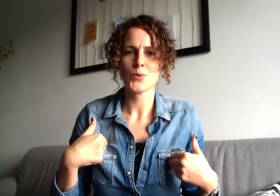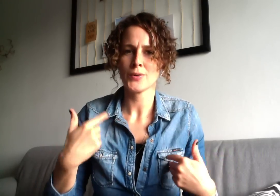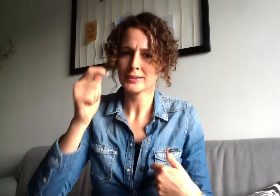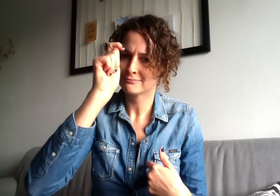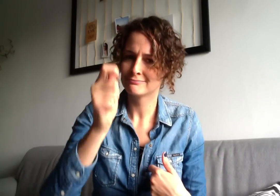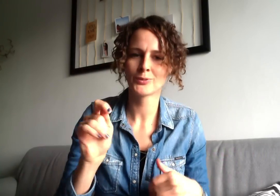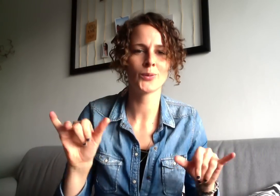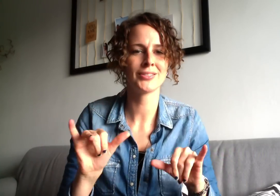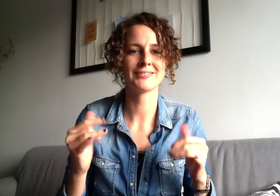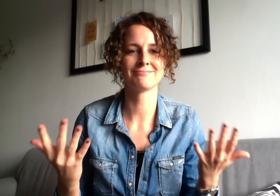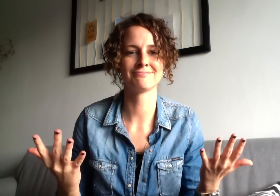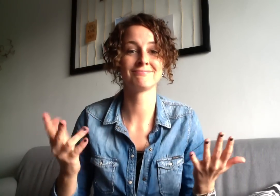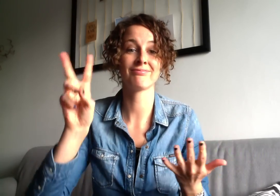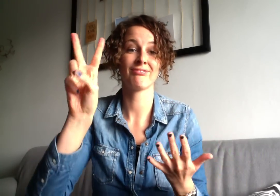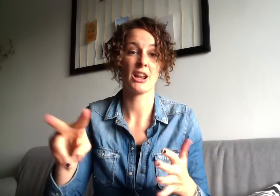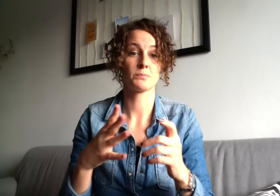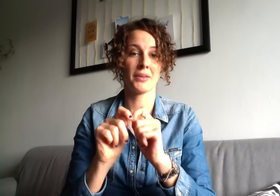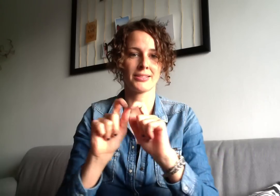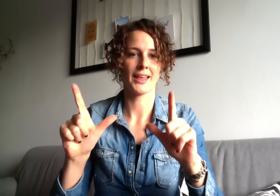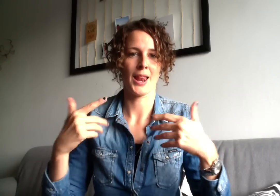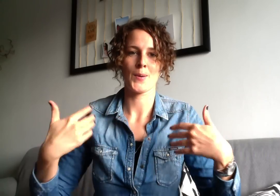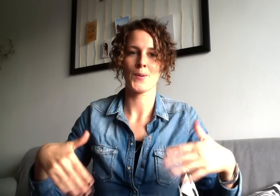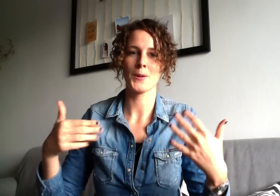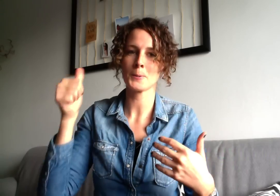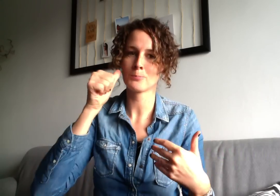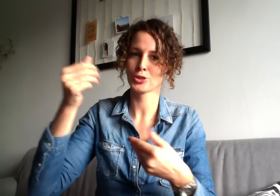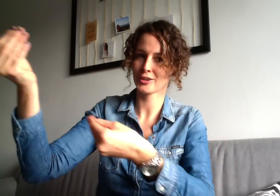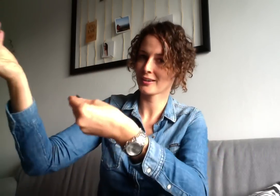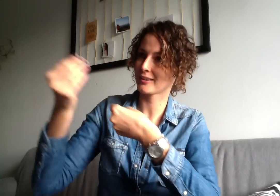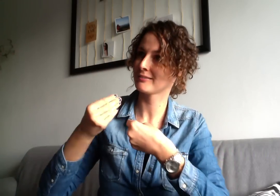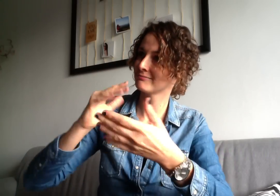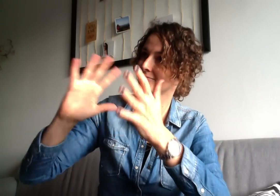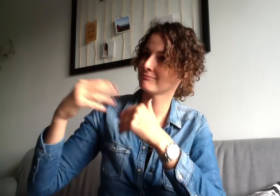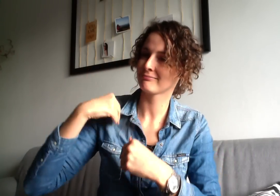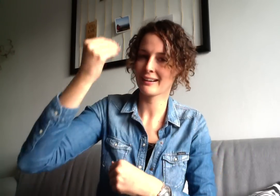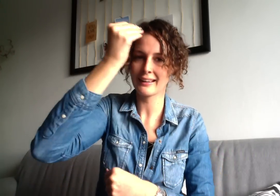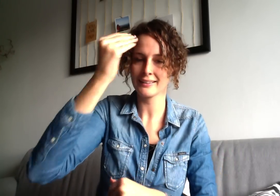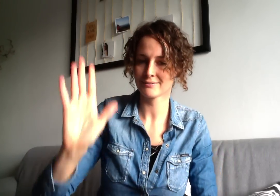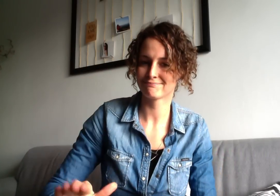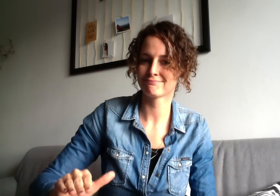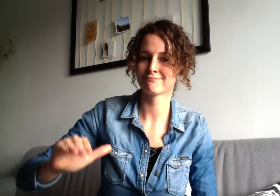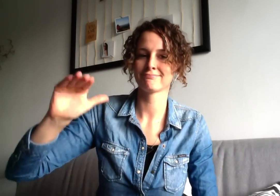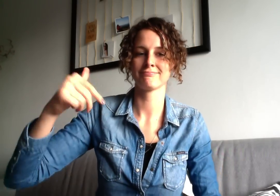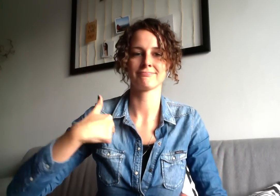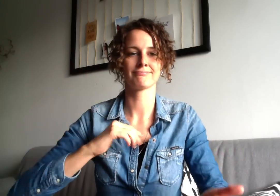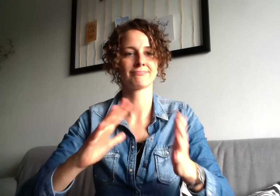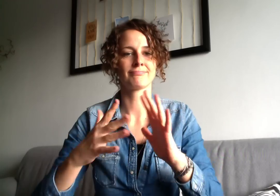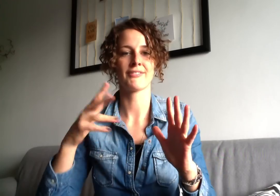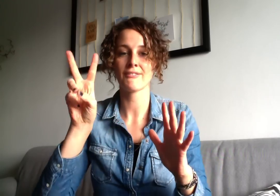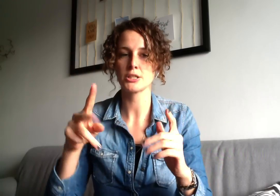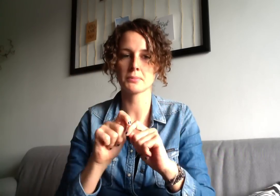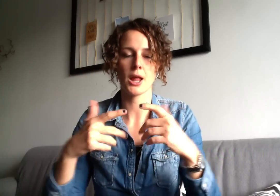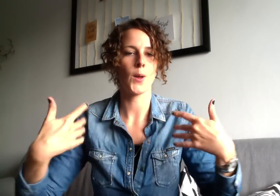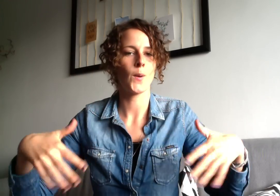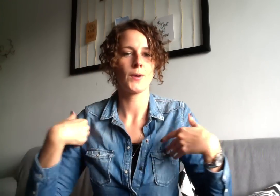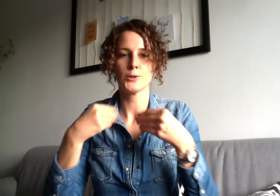simple. You have like a chip. I'm buy you. one.